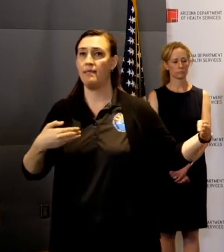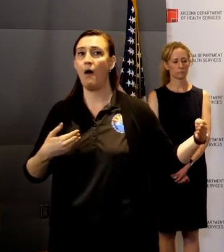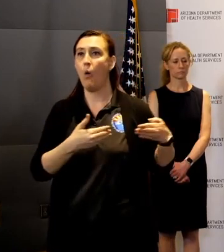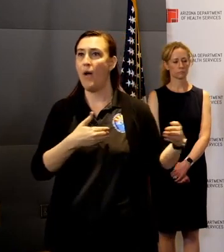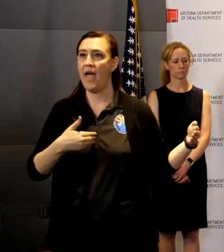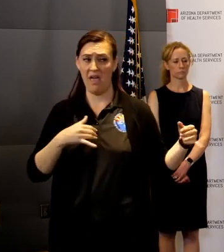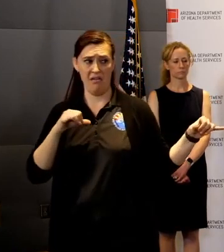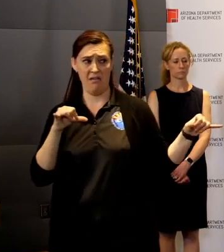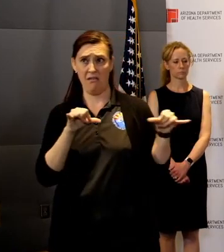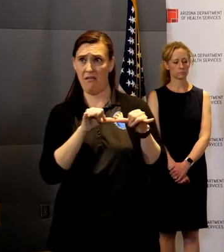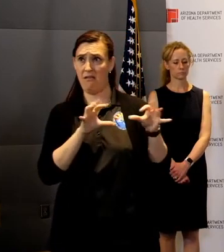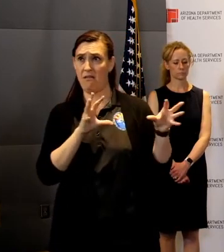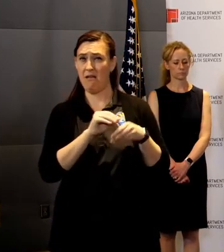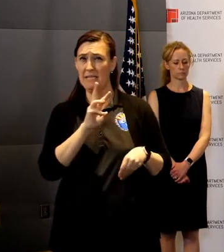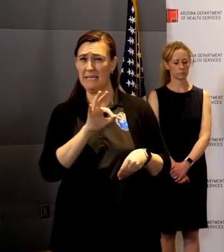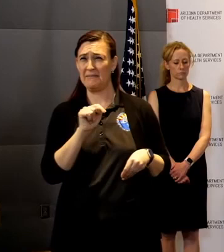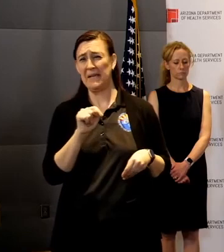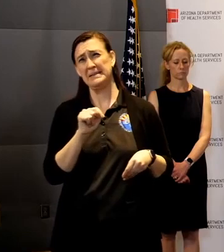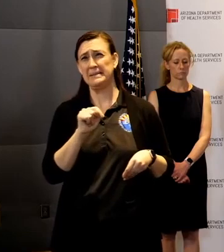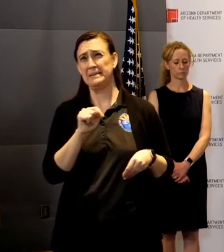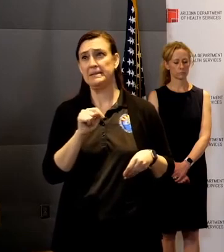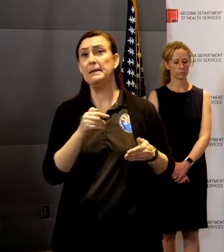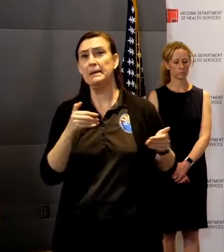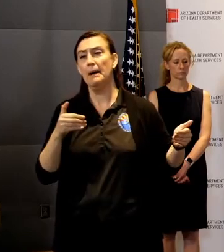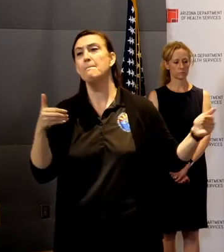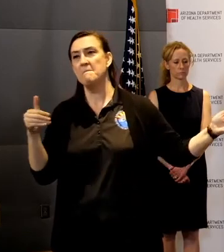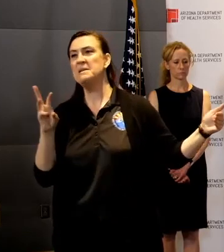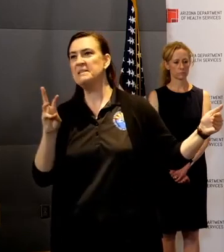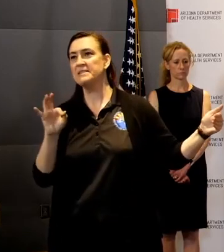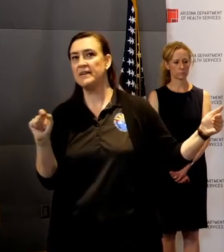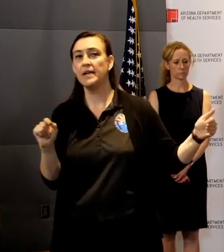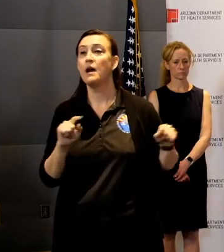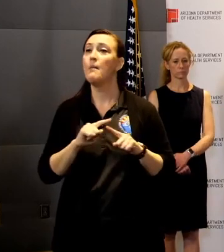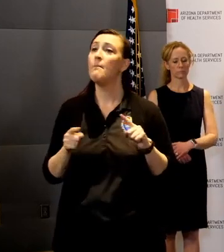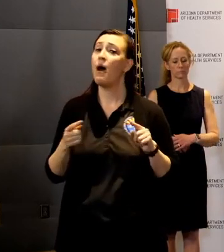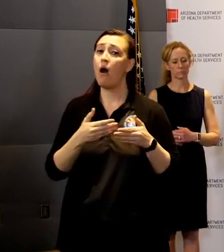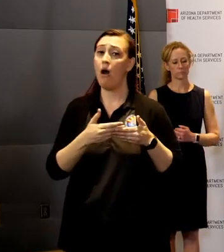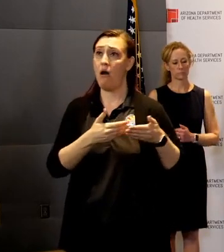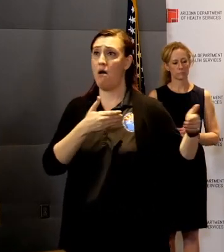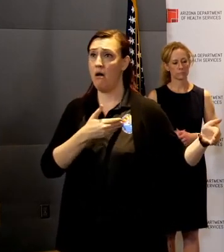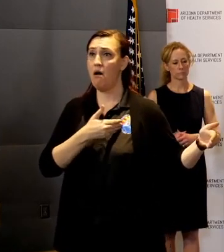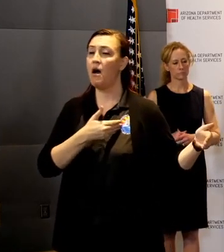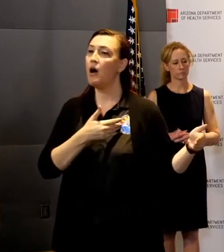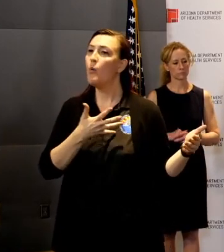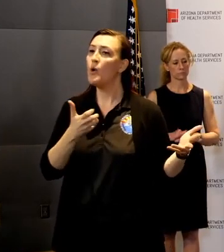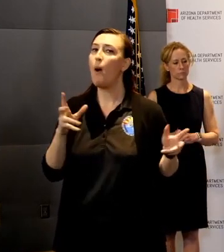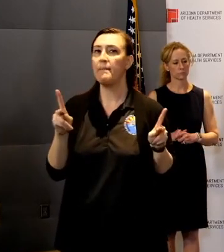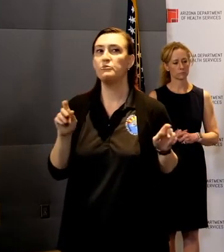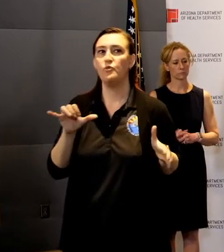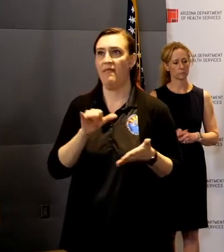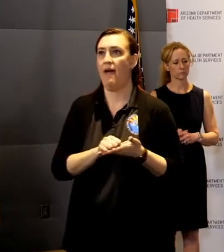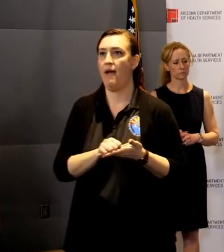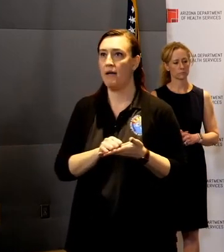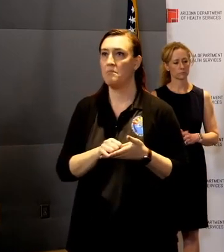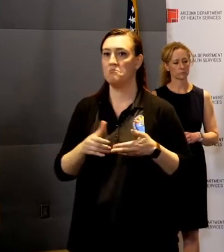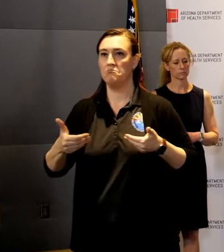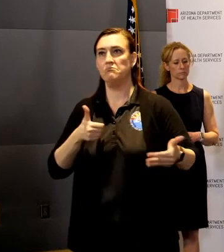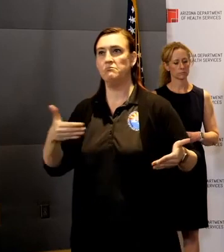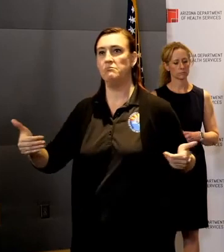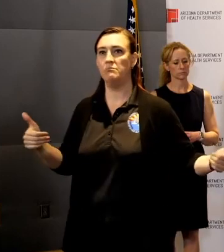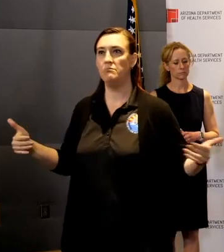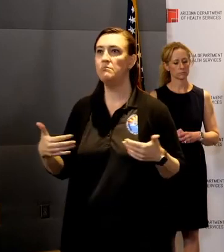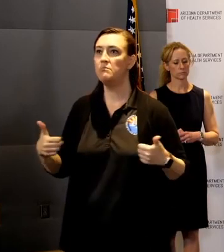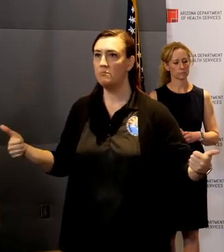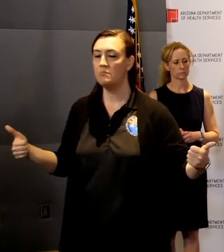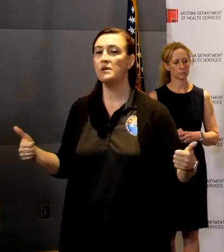you increase your level of safety. So we want people to do that. What I've seen is a